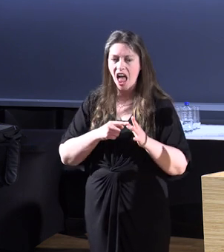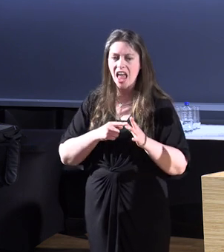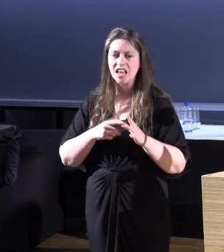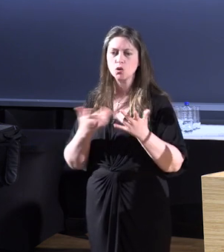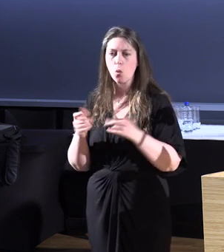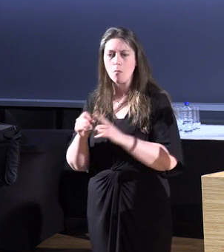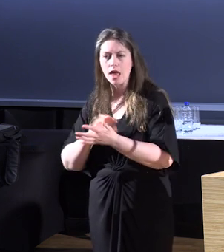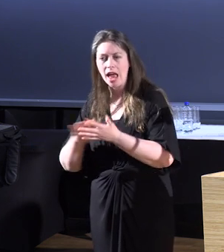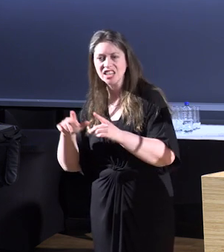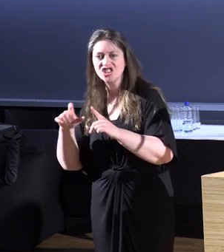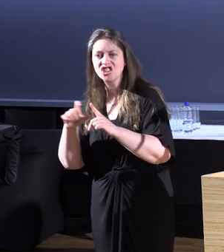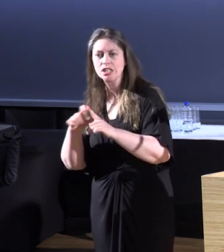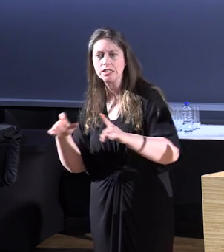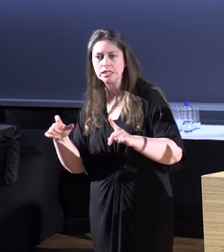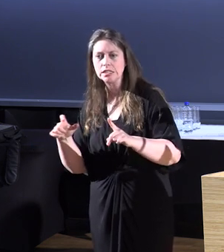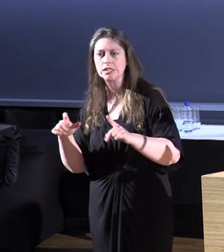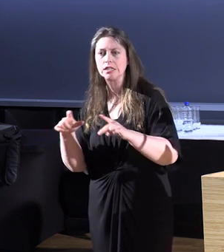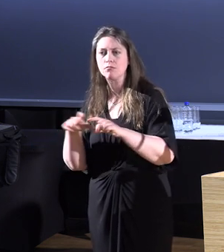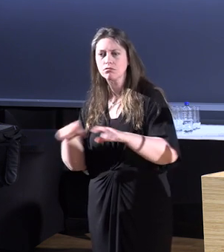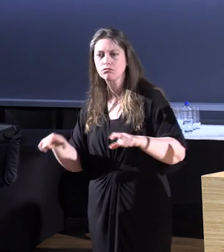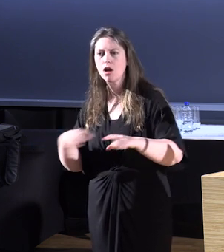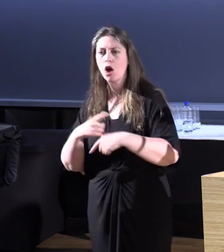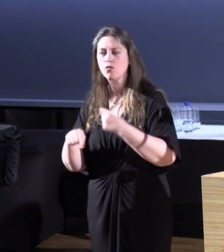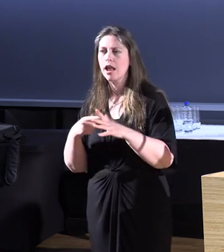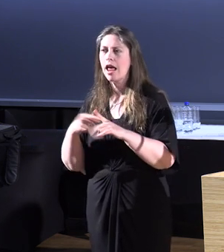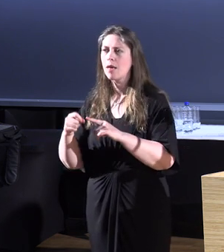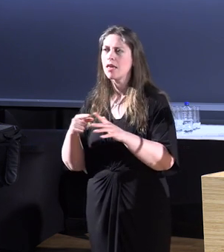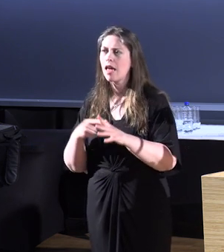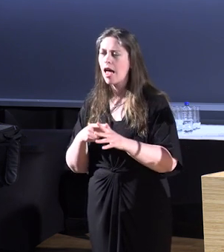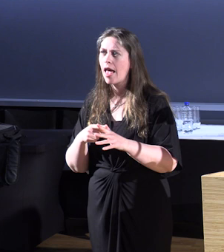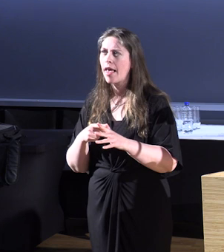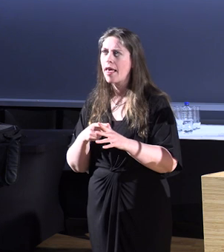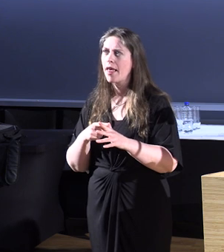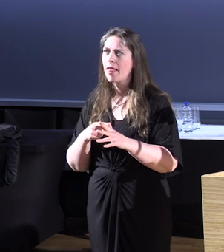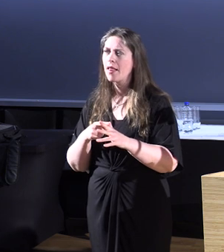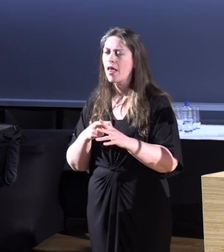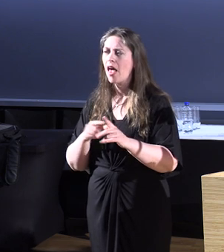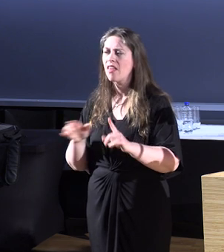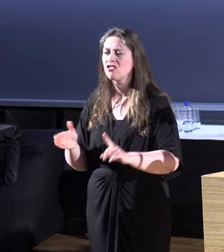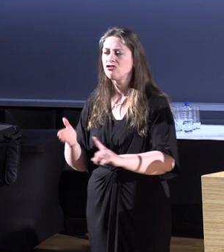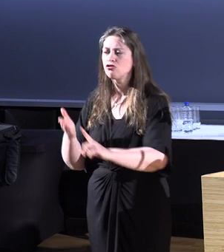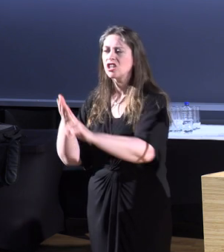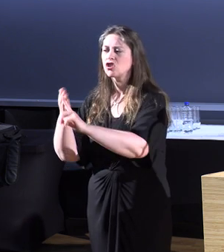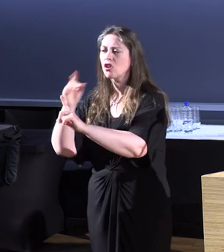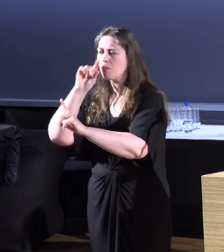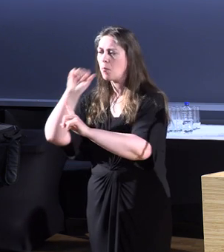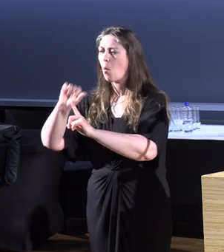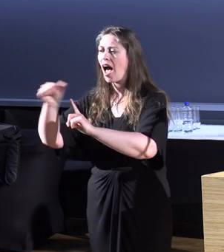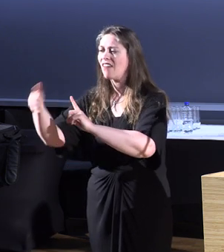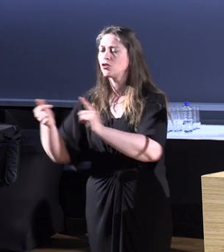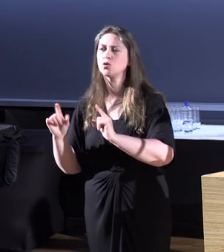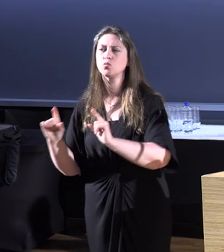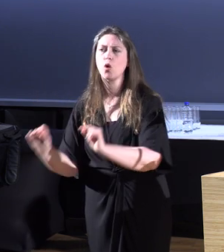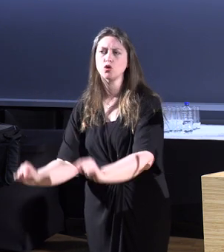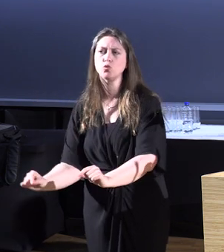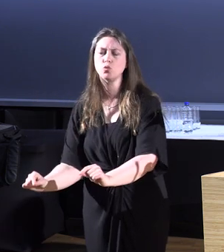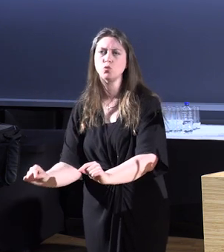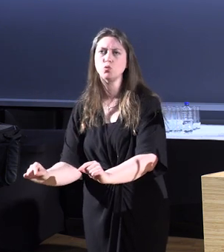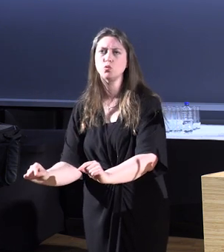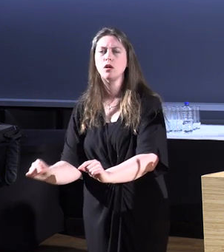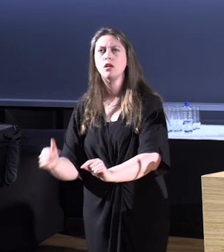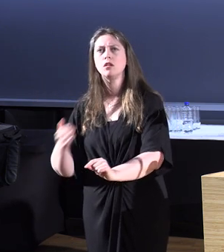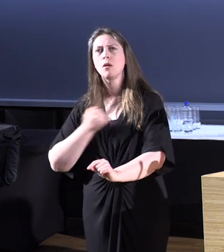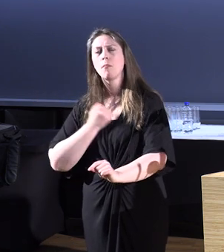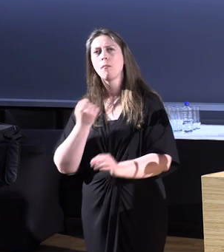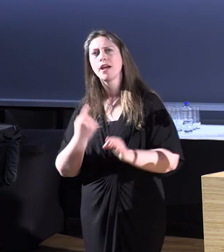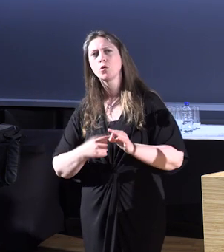of APA and the direction of where people go to afterwards. so essentially the question